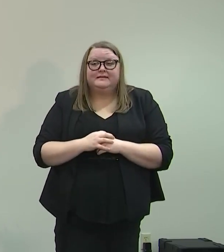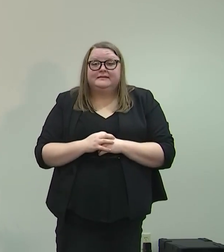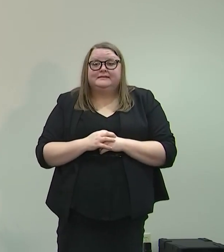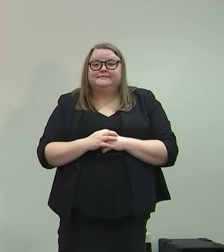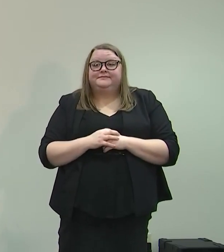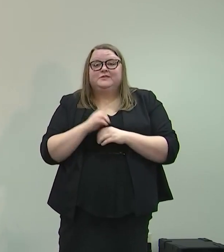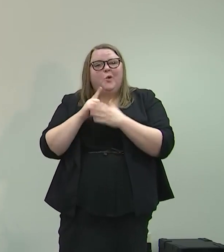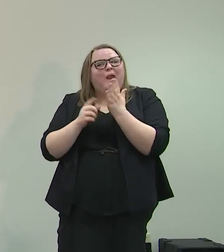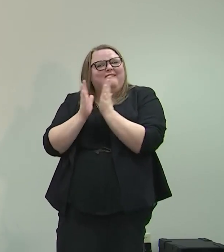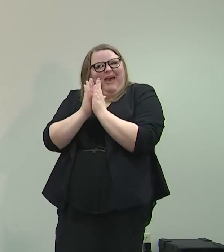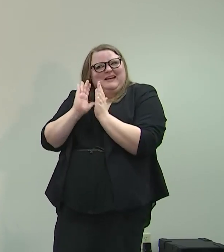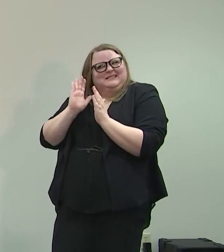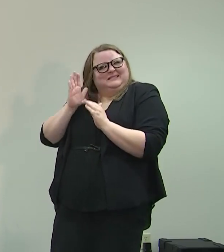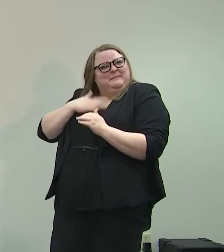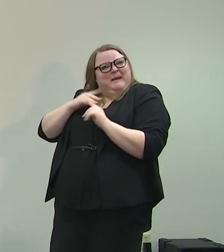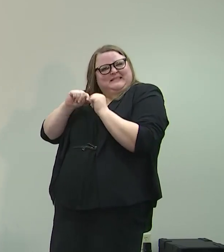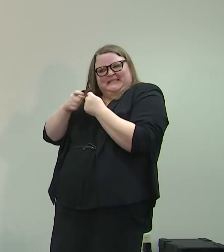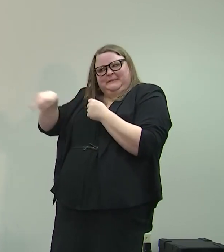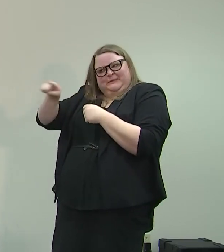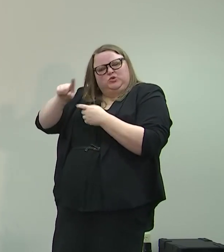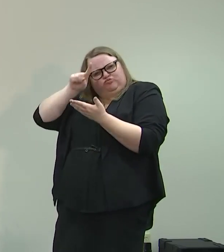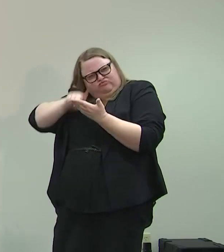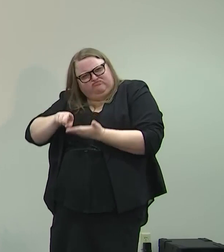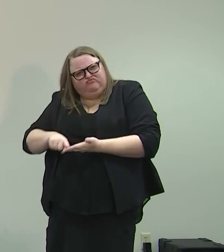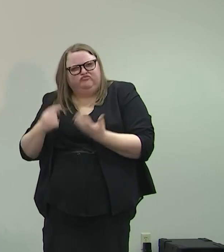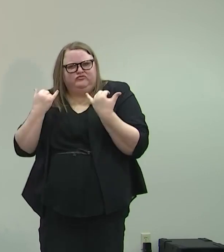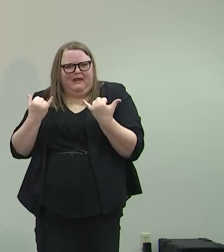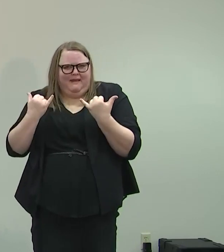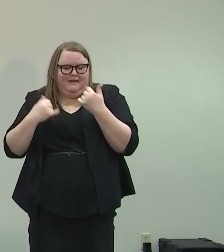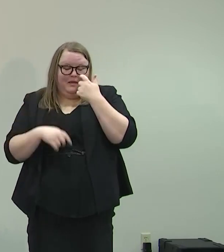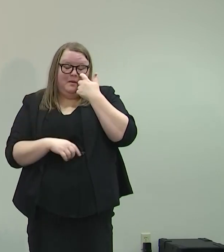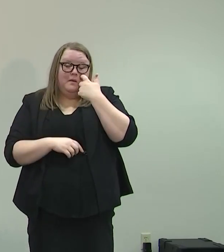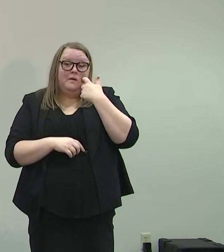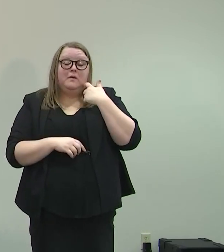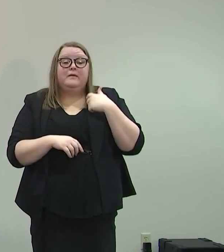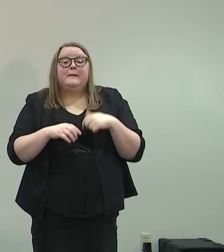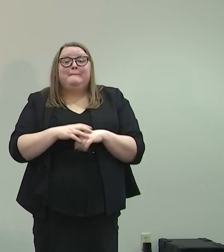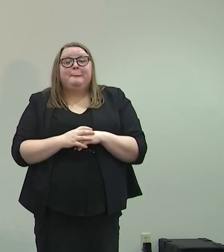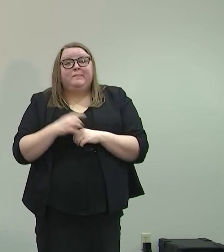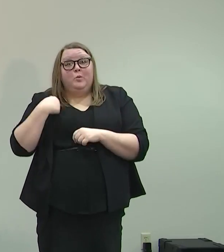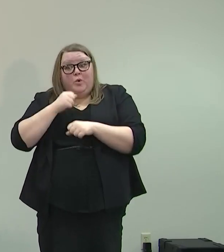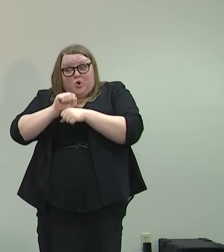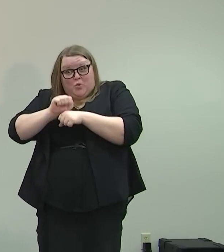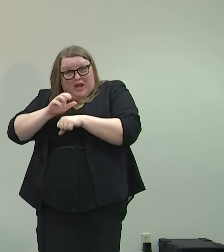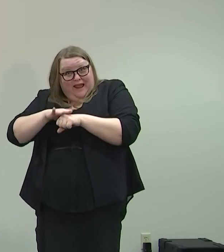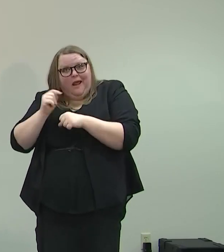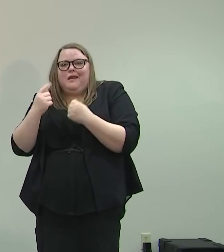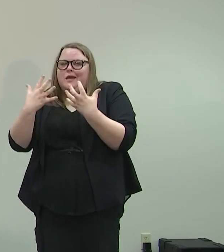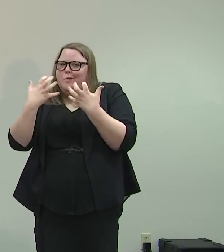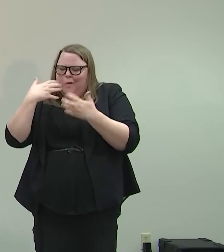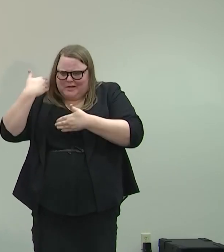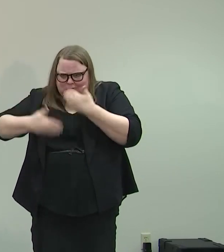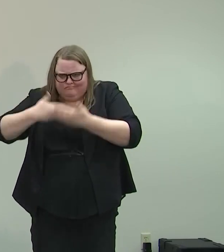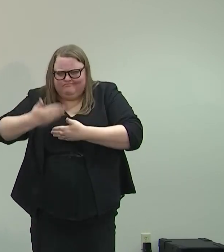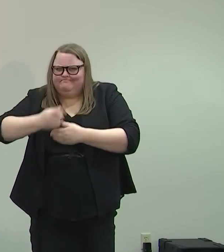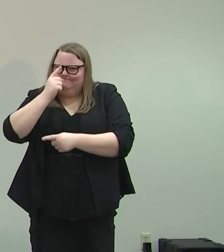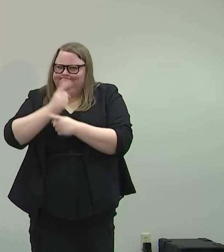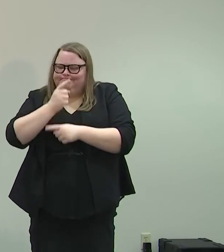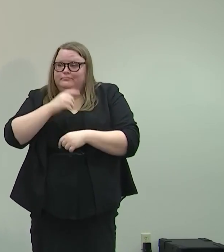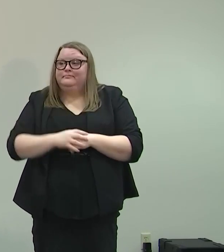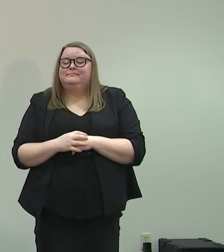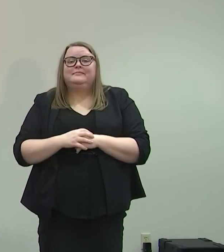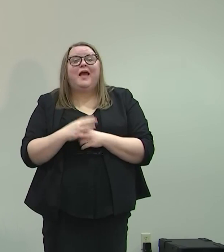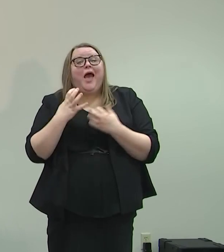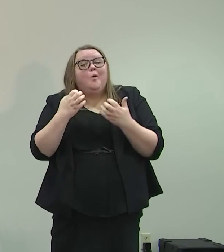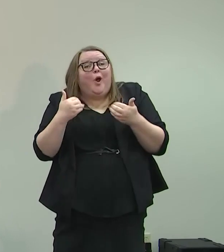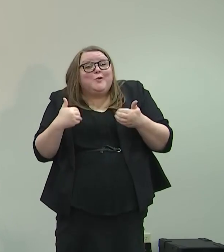I've asked our folks to look at right now. We are working on this and we want to get it right. I want youth sports to be able